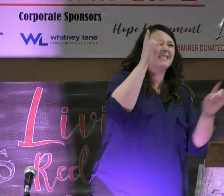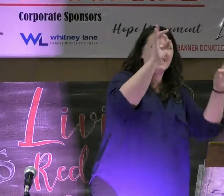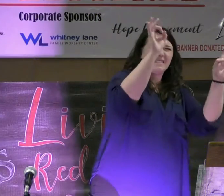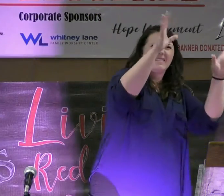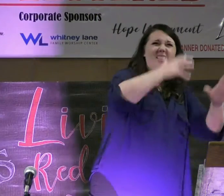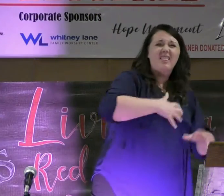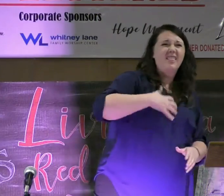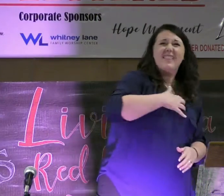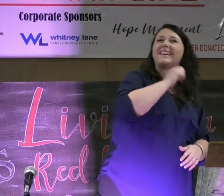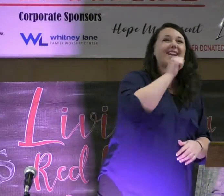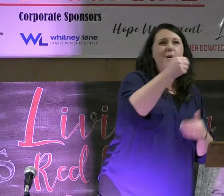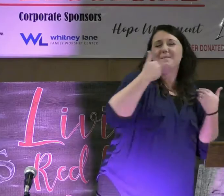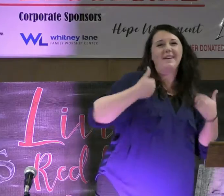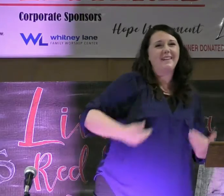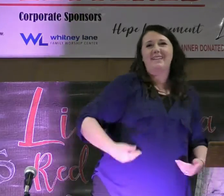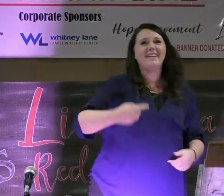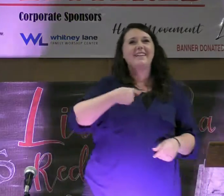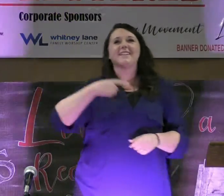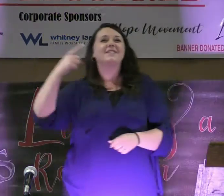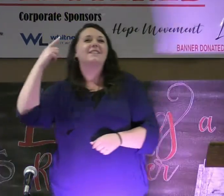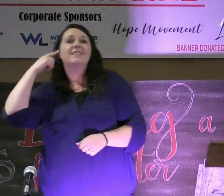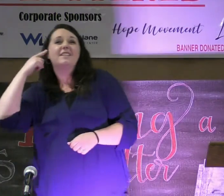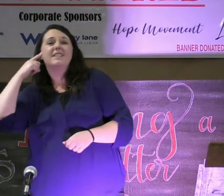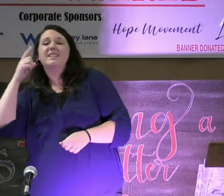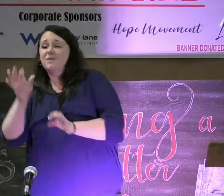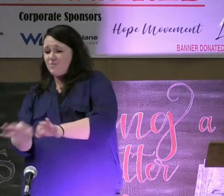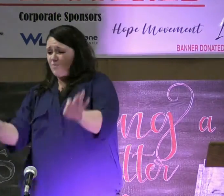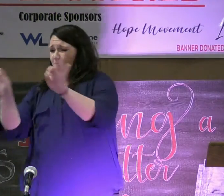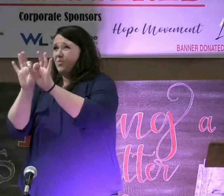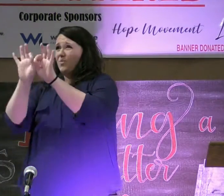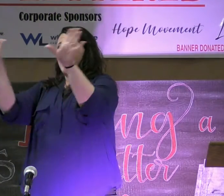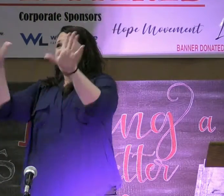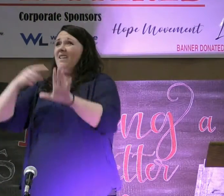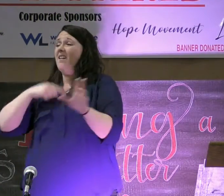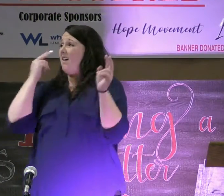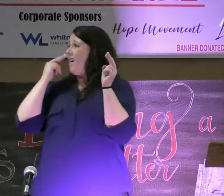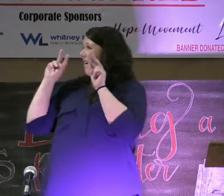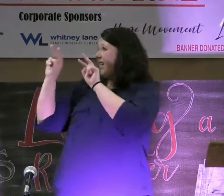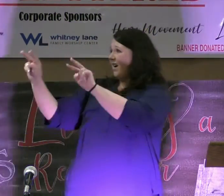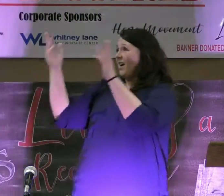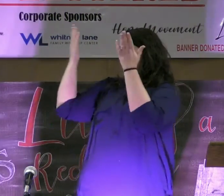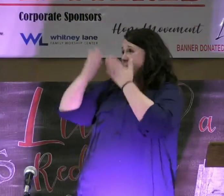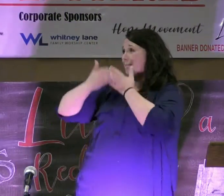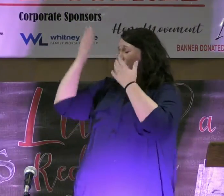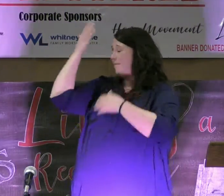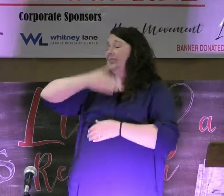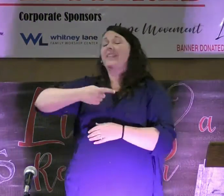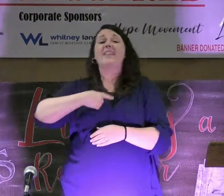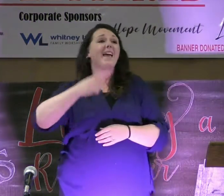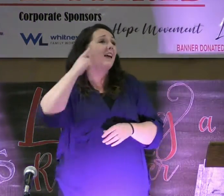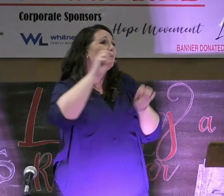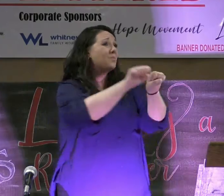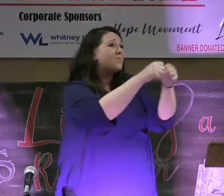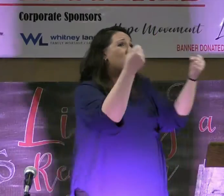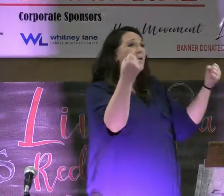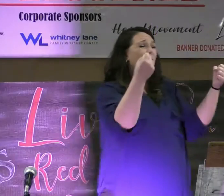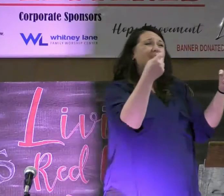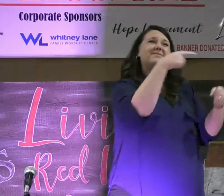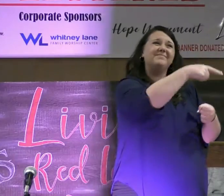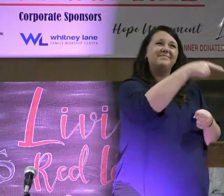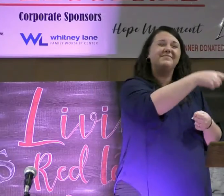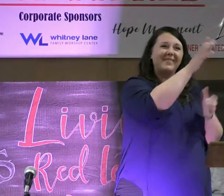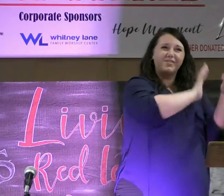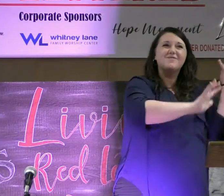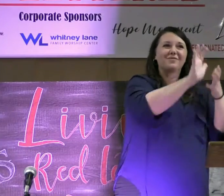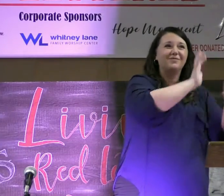disgusting, that's not me. When I hear unworthy, I don't even look over my shoulder. When I hear broken, they must